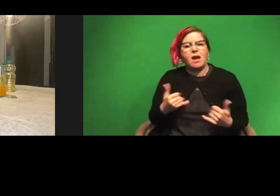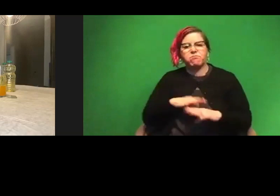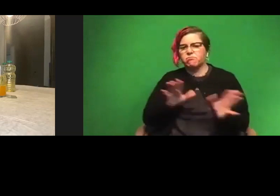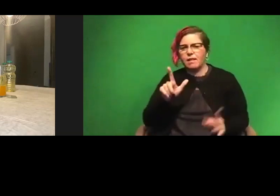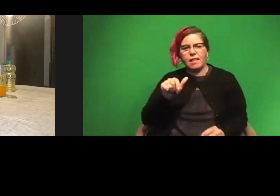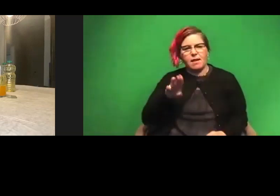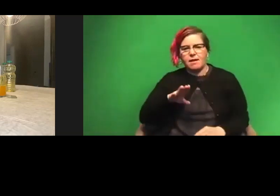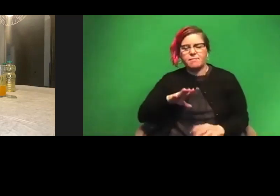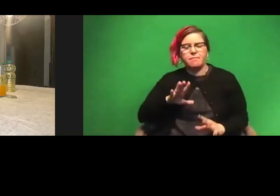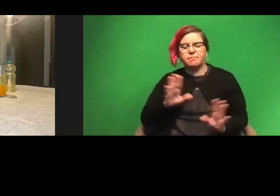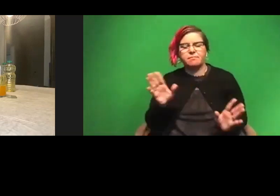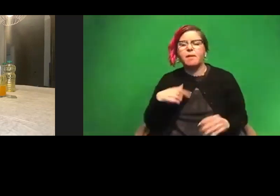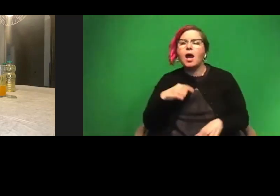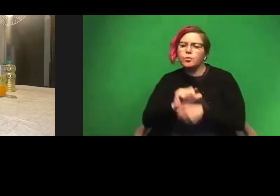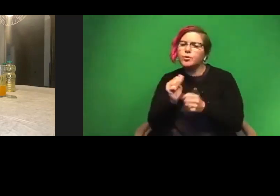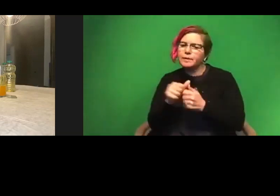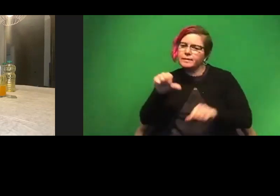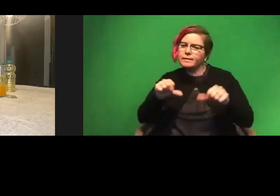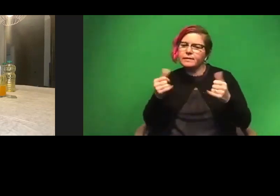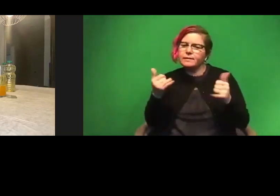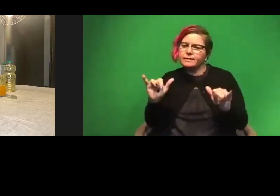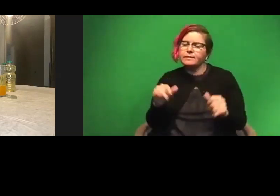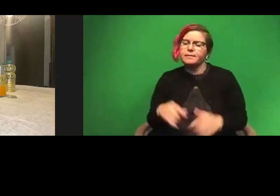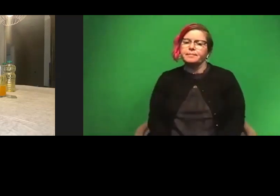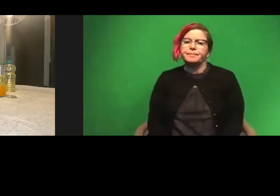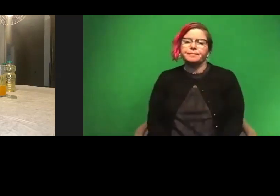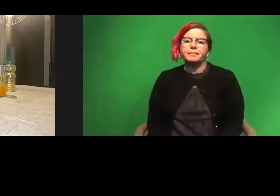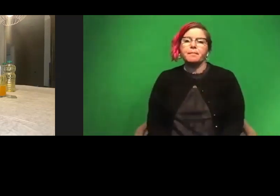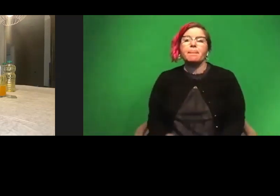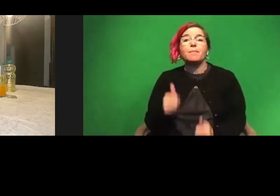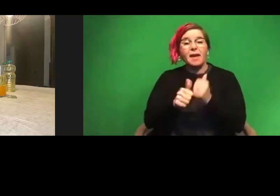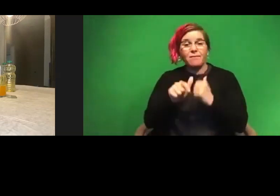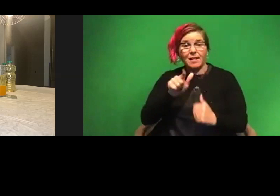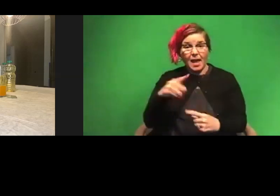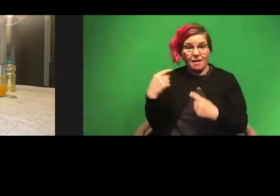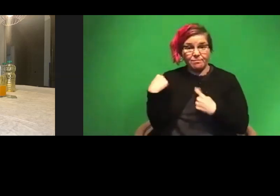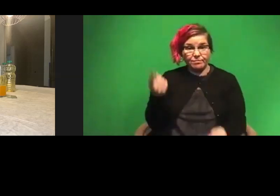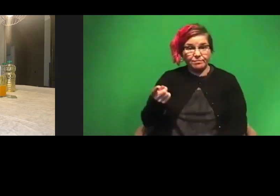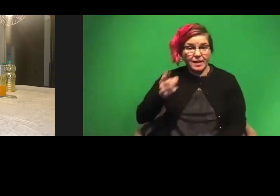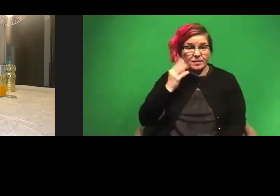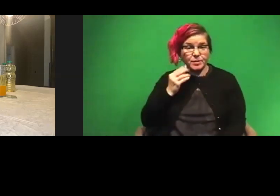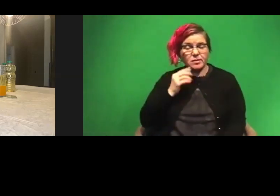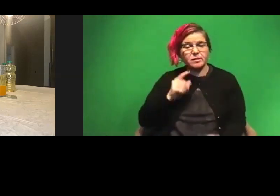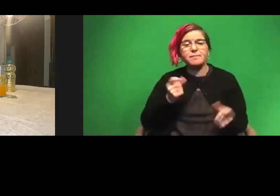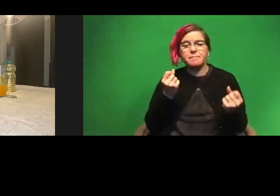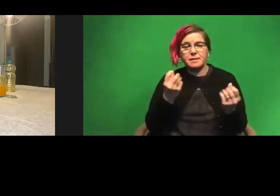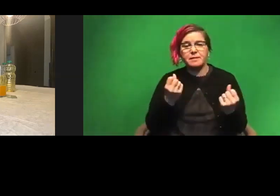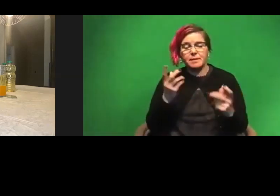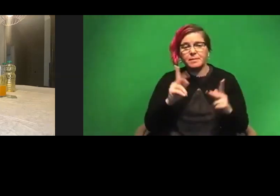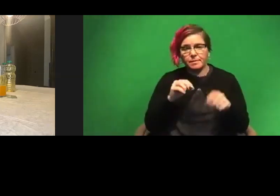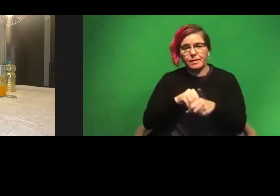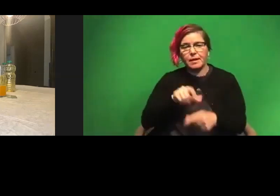Um, but I still work with scientists where I'm at and every lab that I have been in, it's been multiple people in the lab,